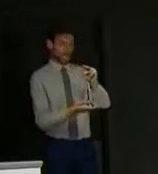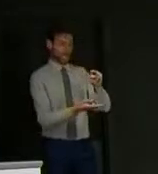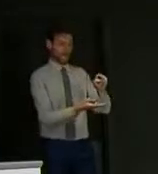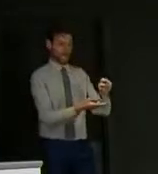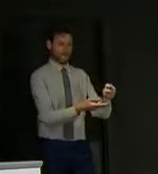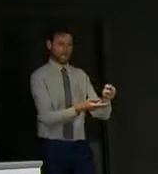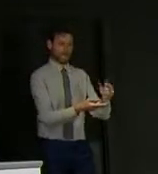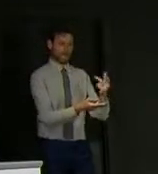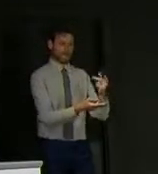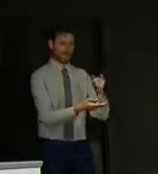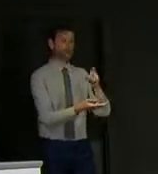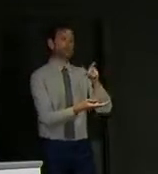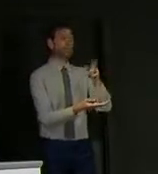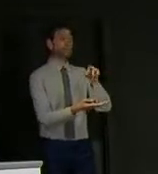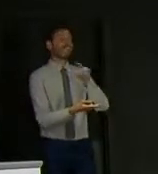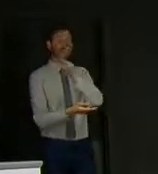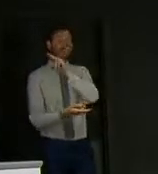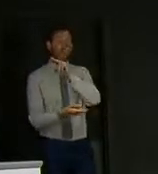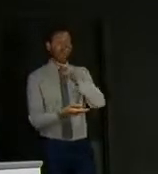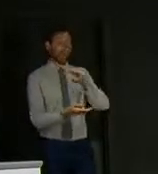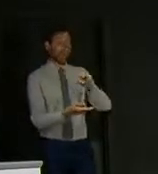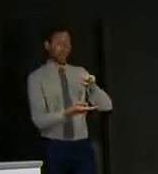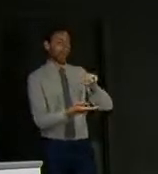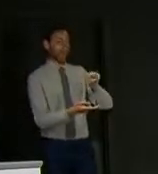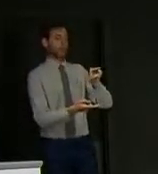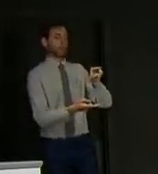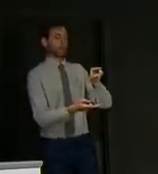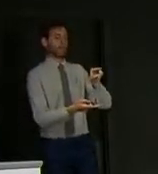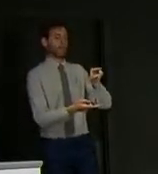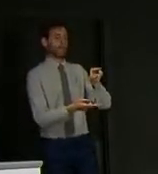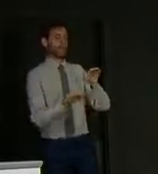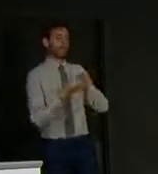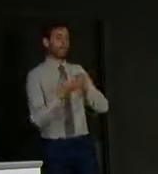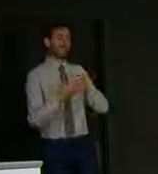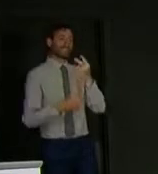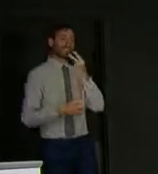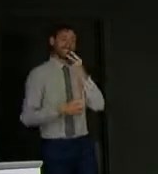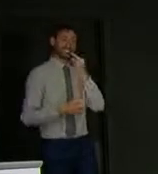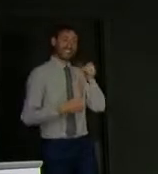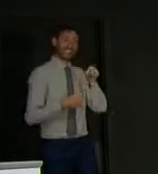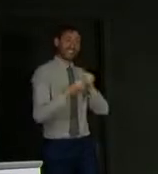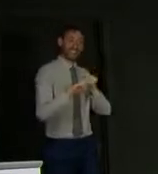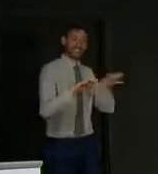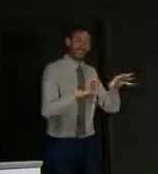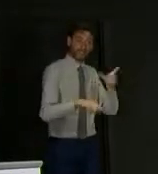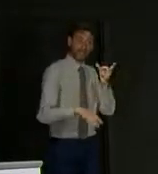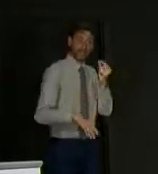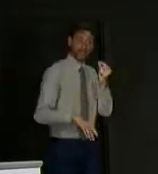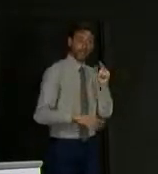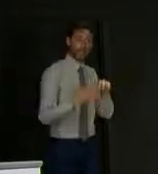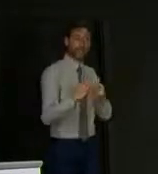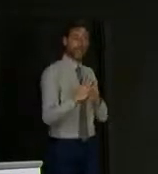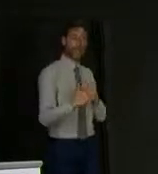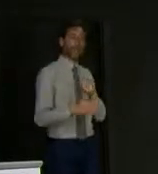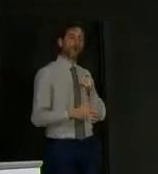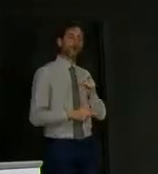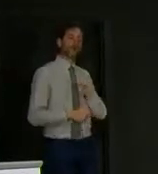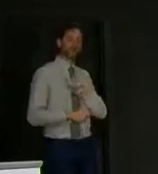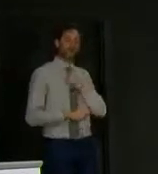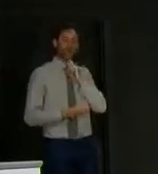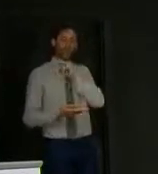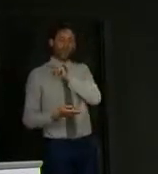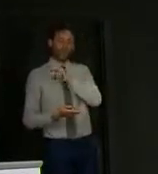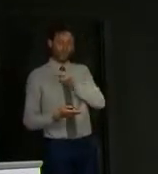Or if they do go up a little bit, does that mean a second wave is inevitable? Or might it just be kind of an acceptable fluctuation?